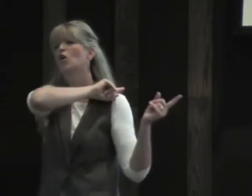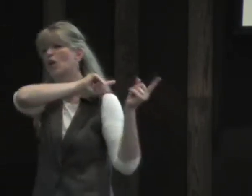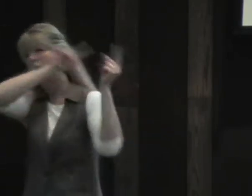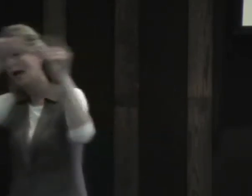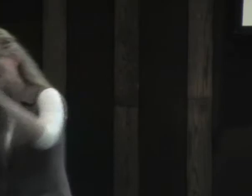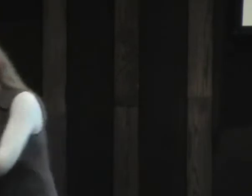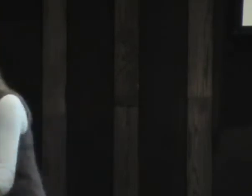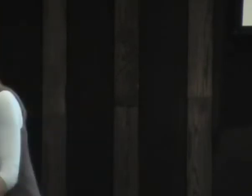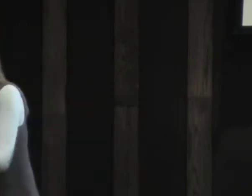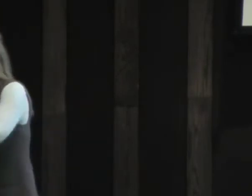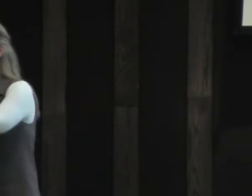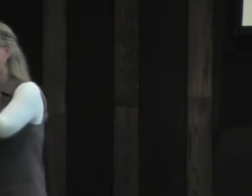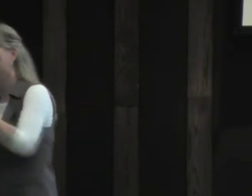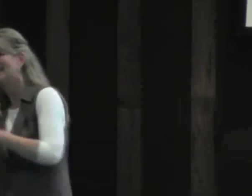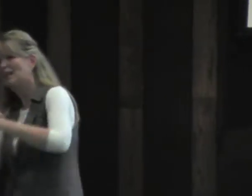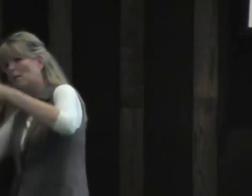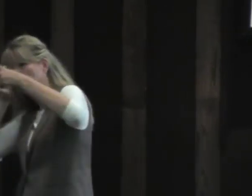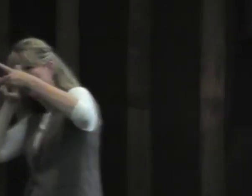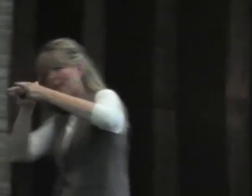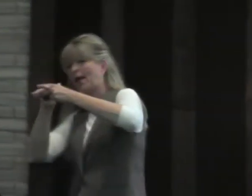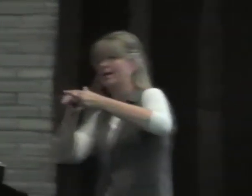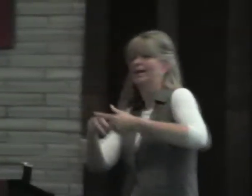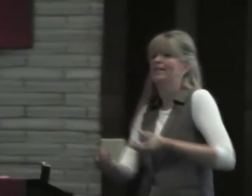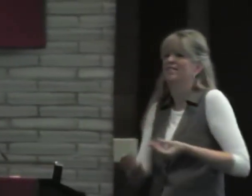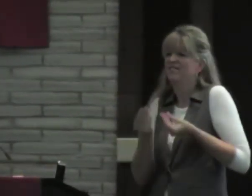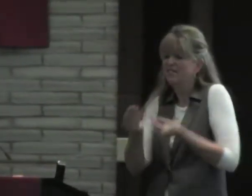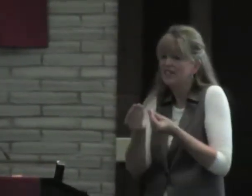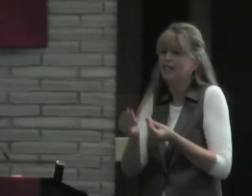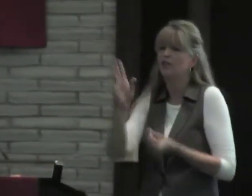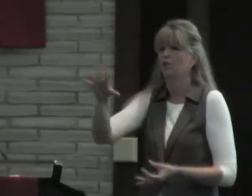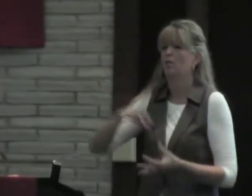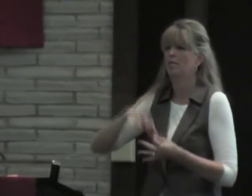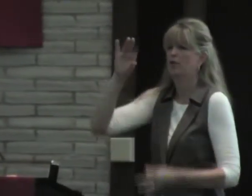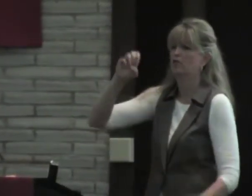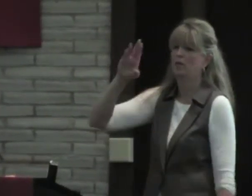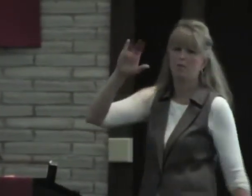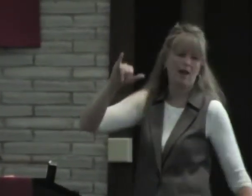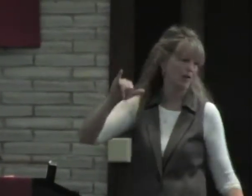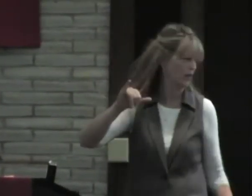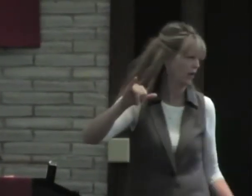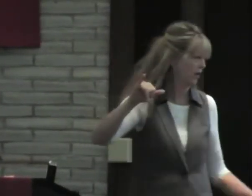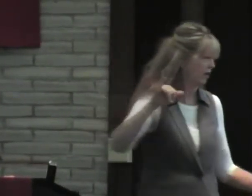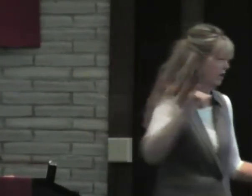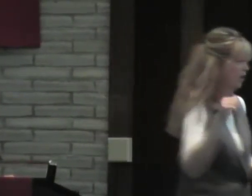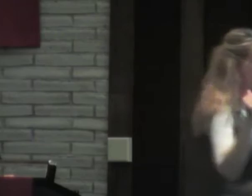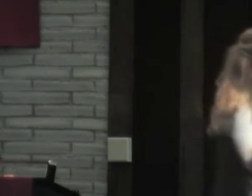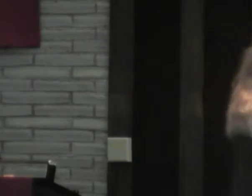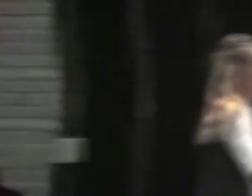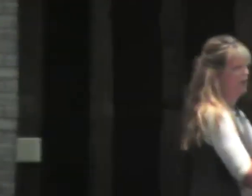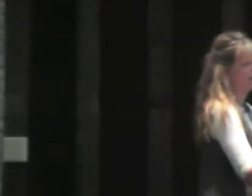Just come and get your charge, get your feet, feed your spiritual battery.